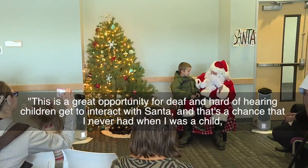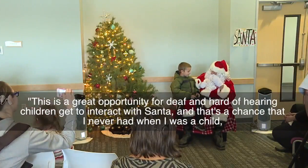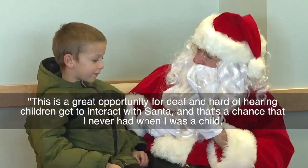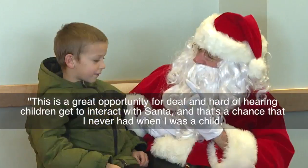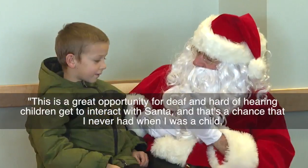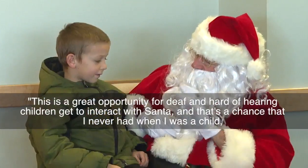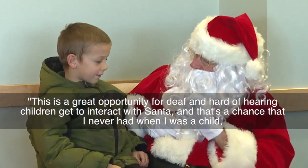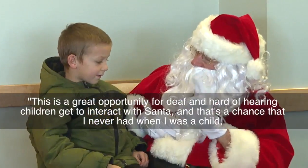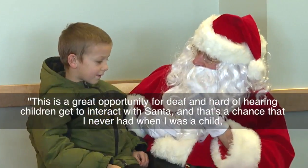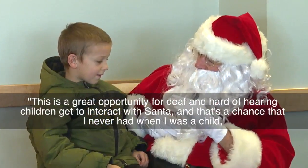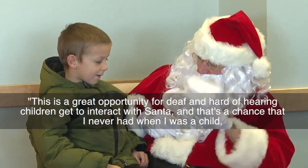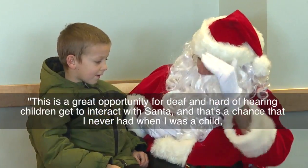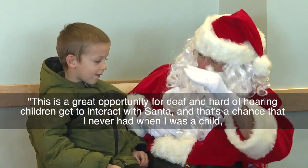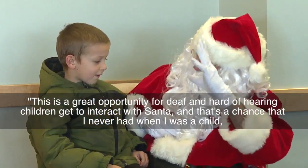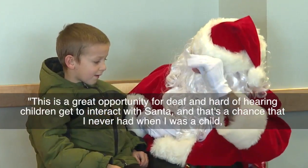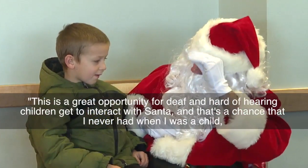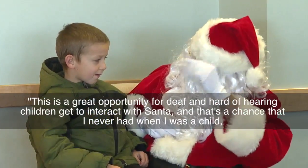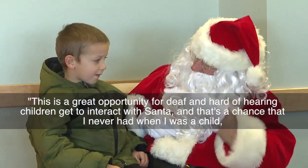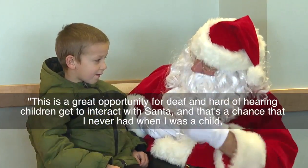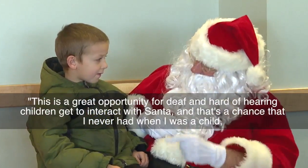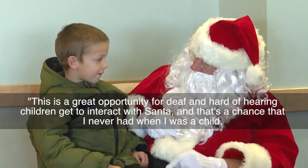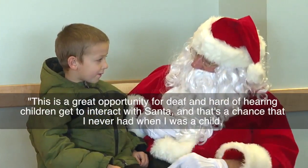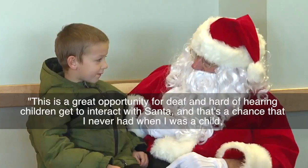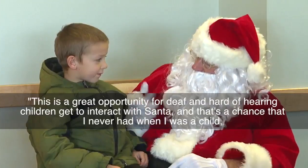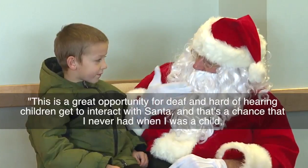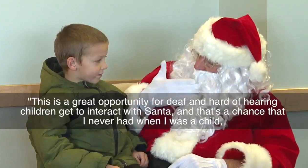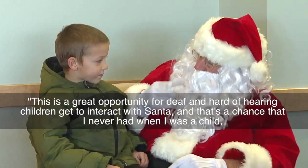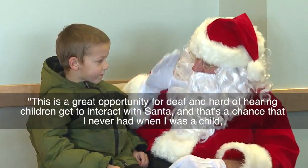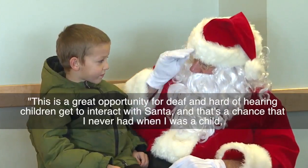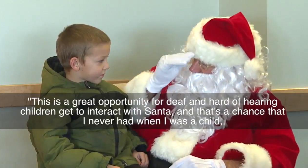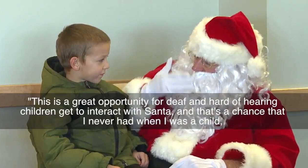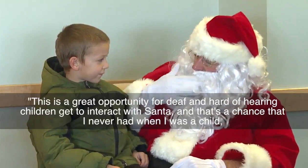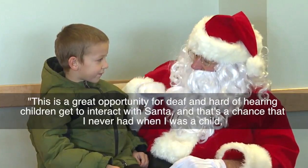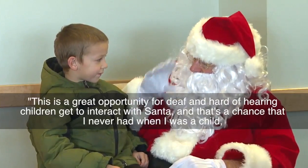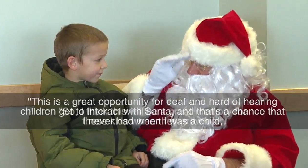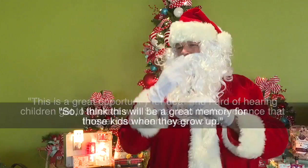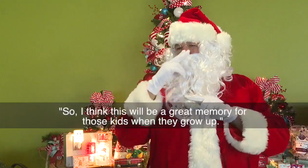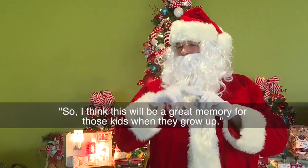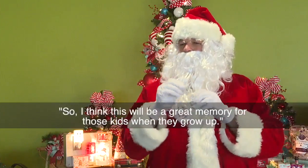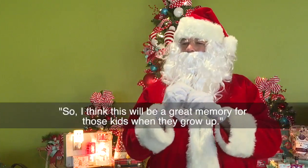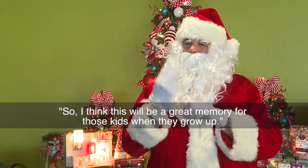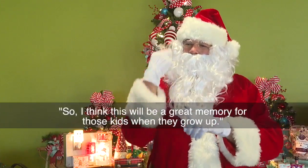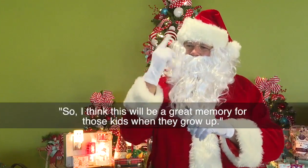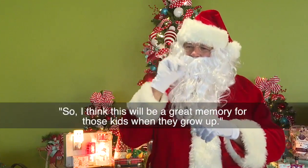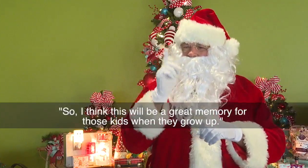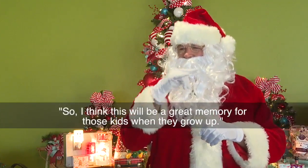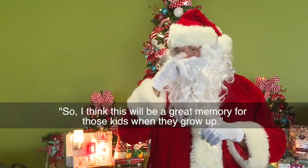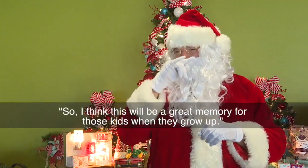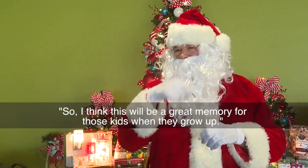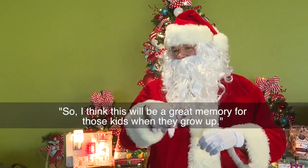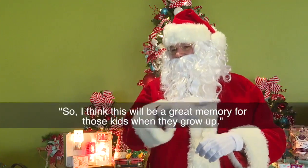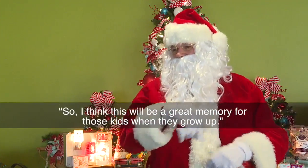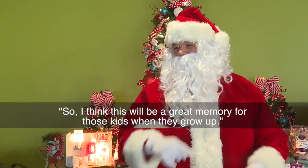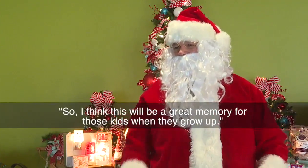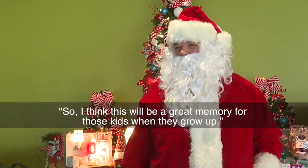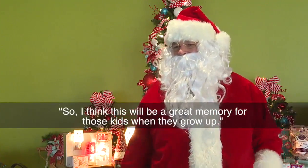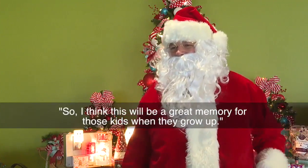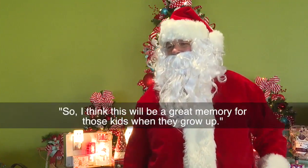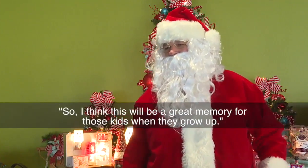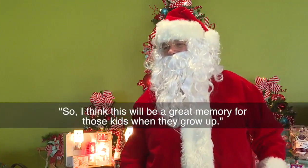to get to interact with Santa and that's a chance that I never had when I was a child. So I think this will be a great memory for those kids when they